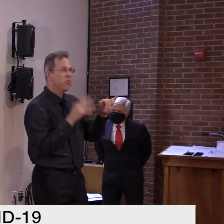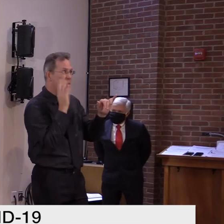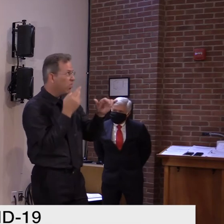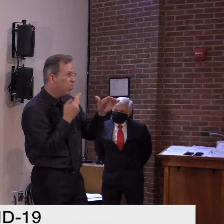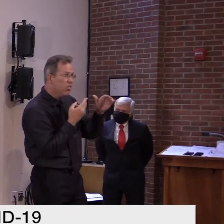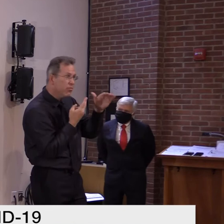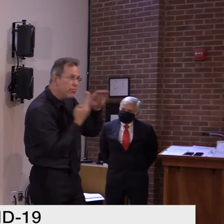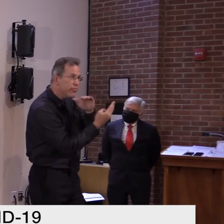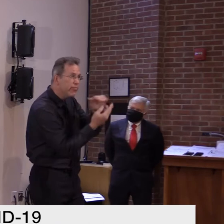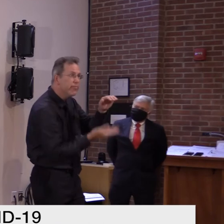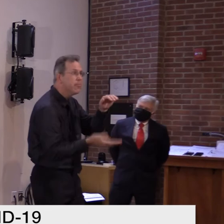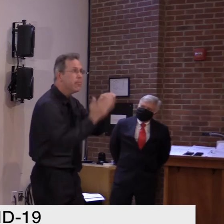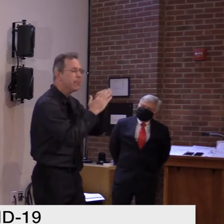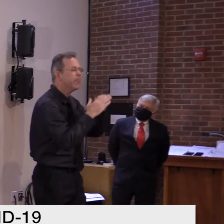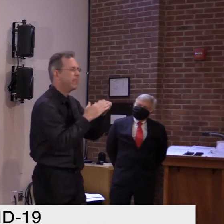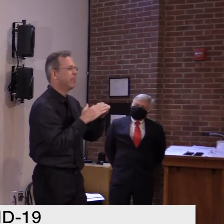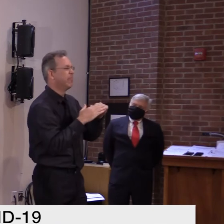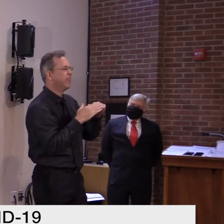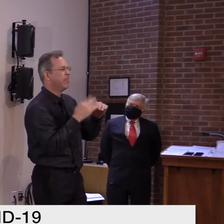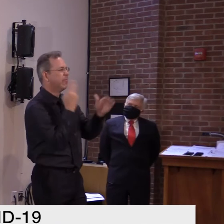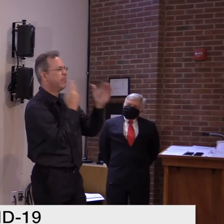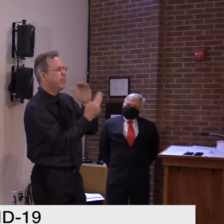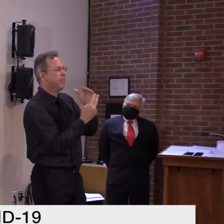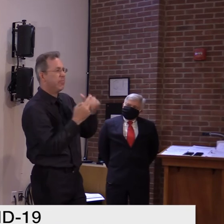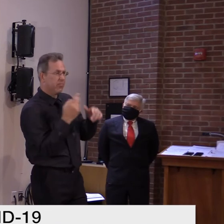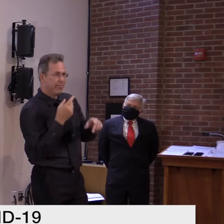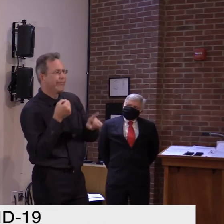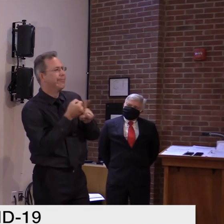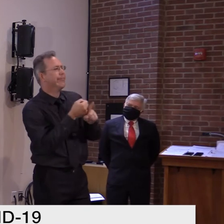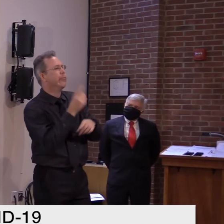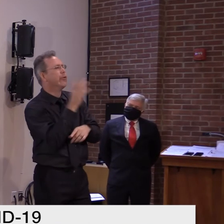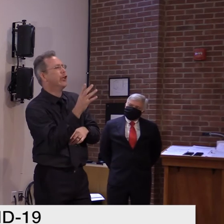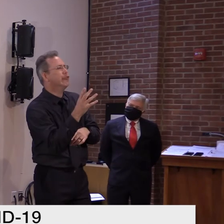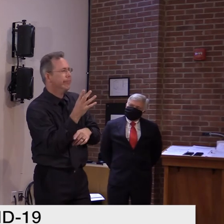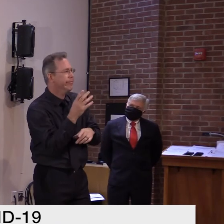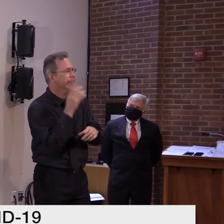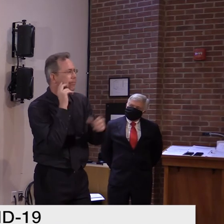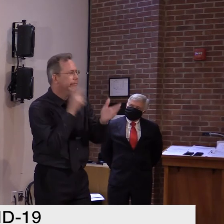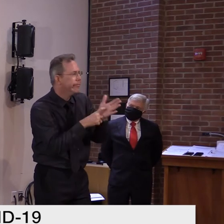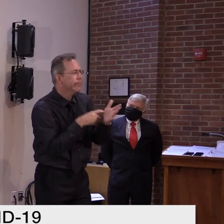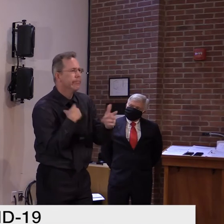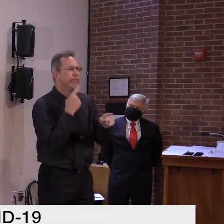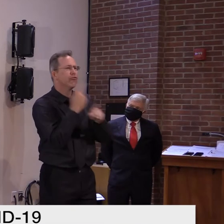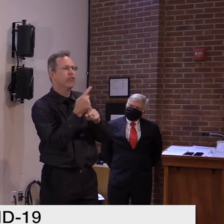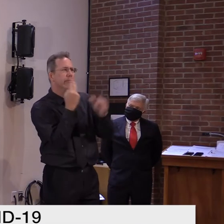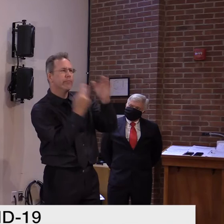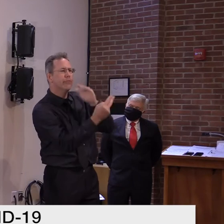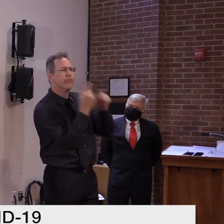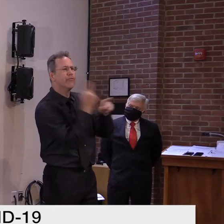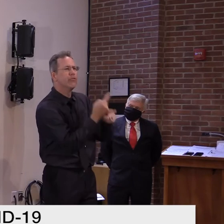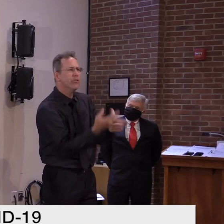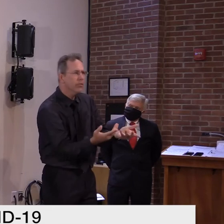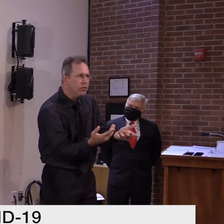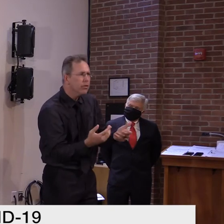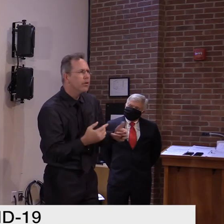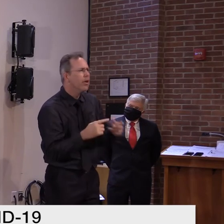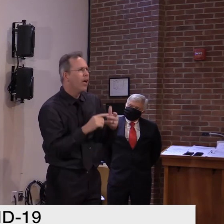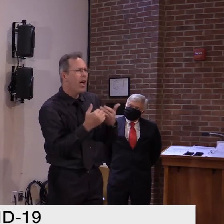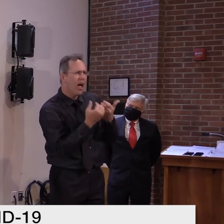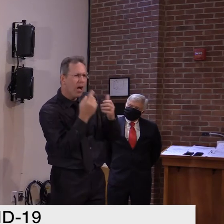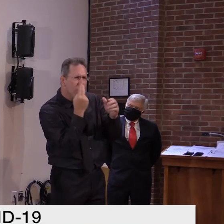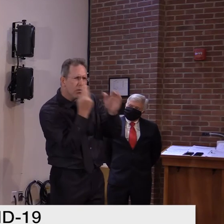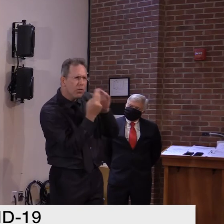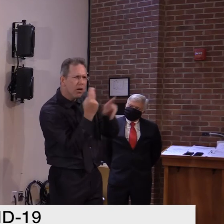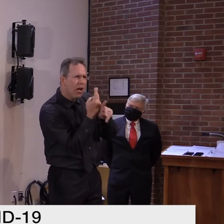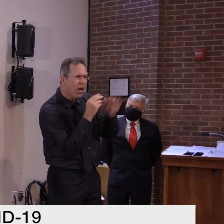over a hundred, uh, which you're right. Um, we need to see how these trends play out and where